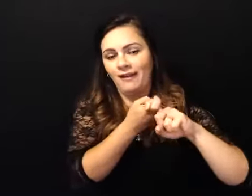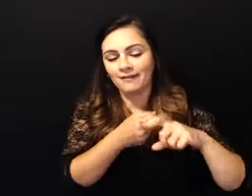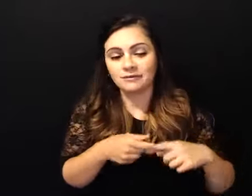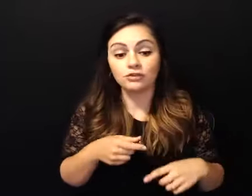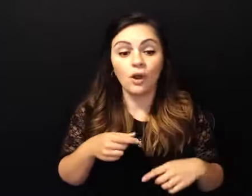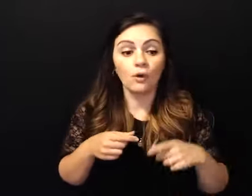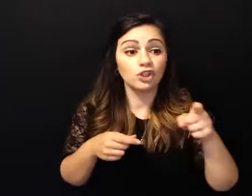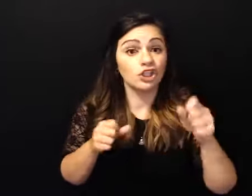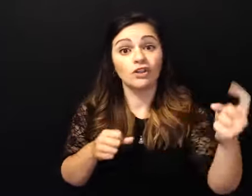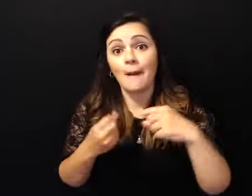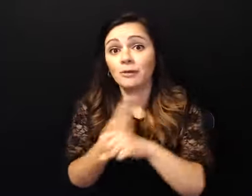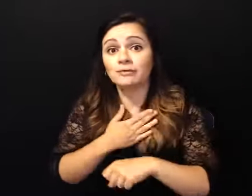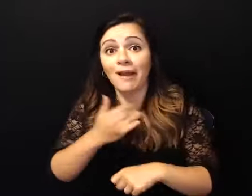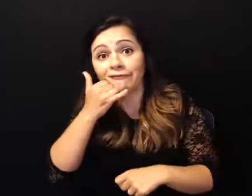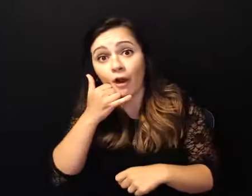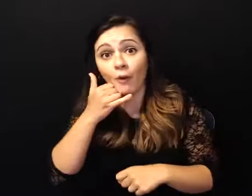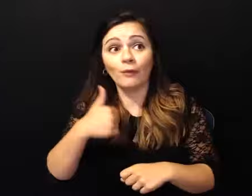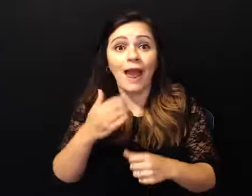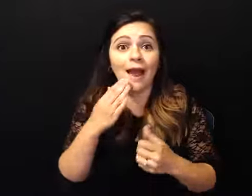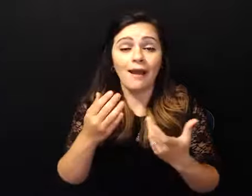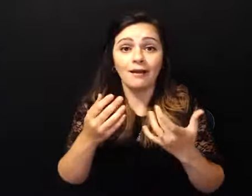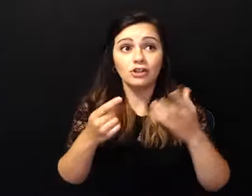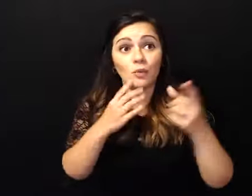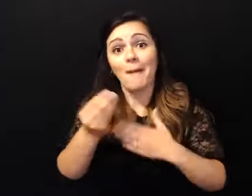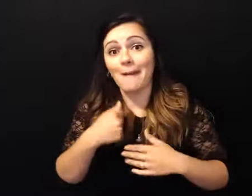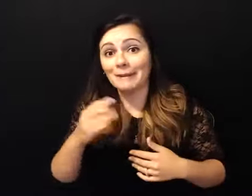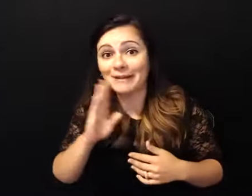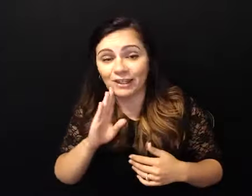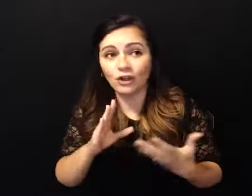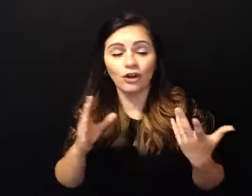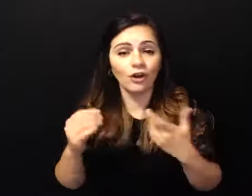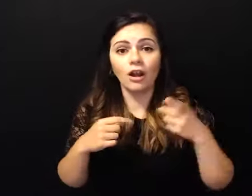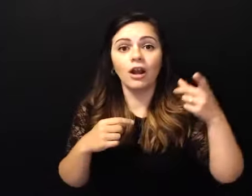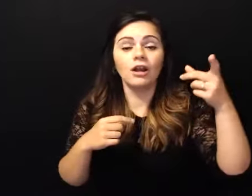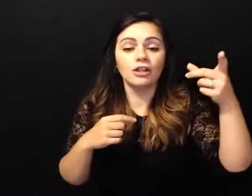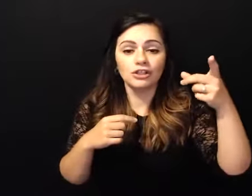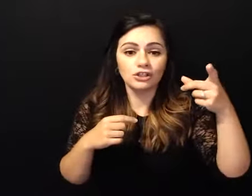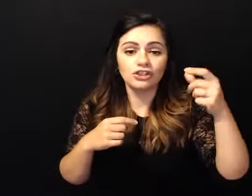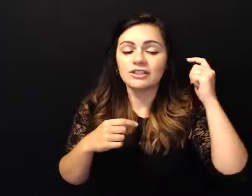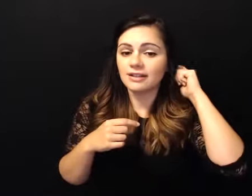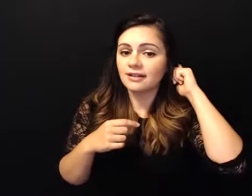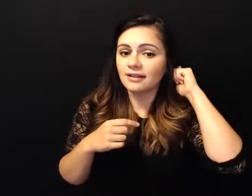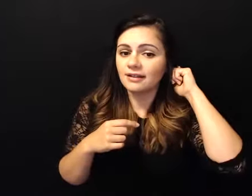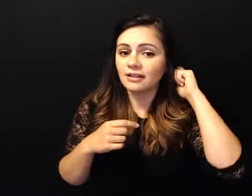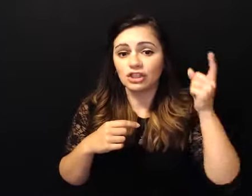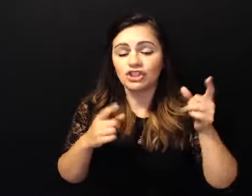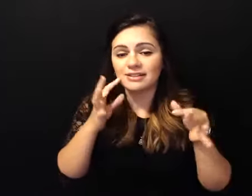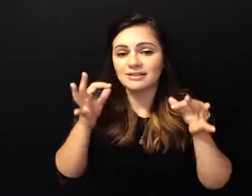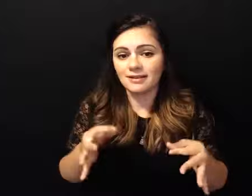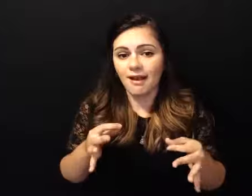buy me beer you know and she got tired of buying me so much beer i guess because she thought it'd be a good idea for us to go down to the local license grill and get